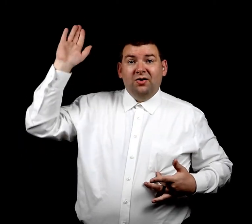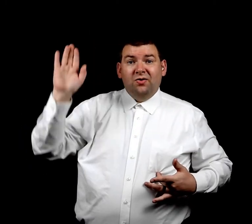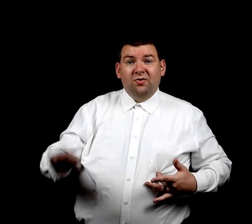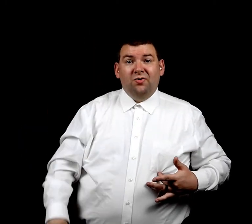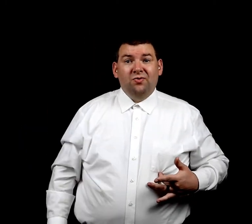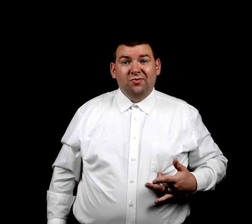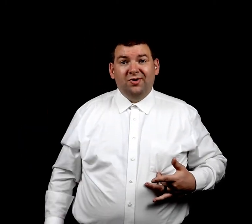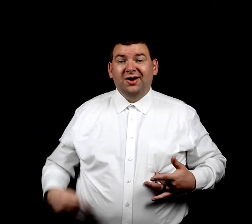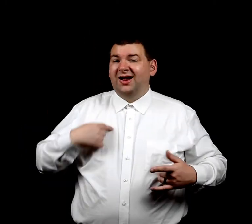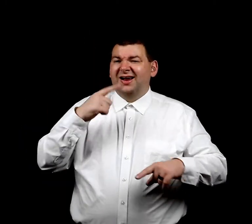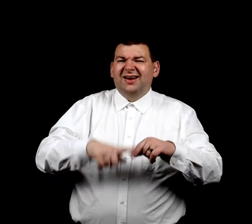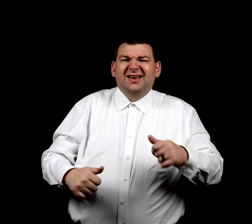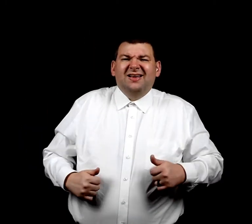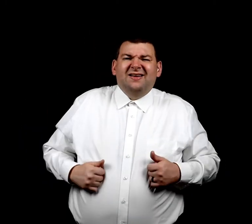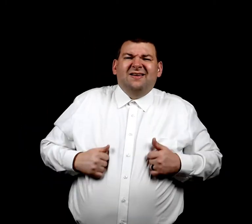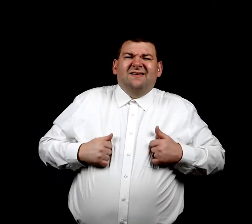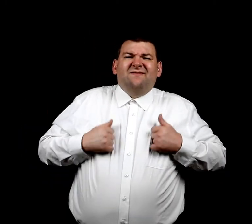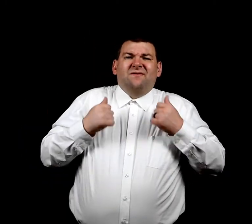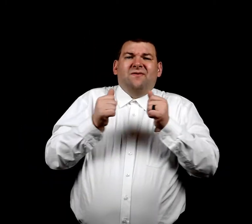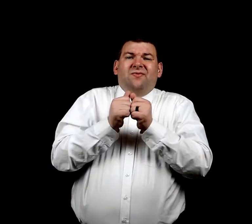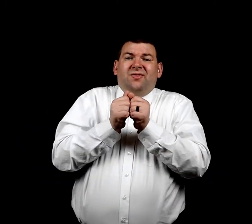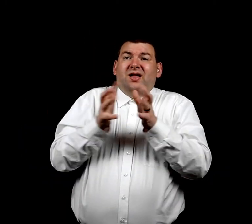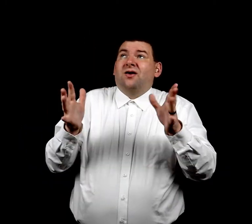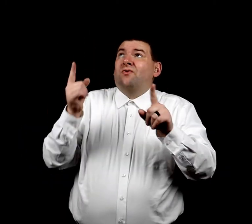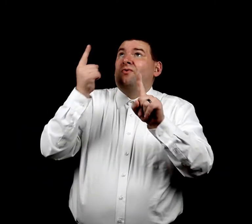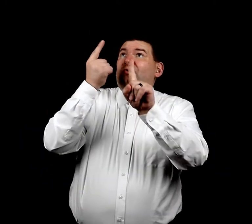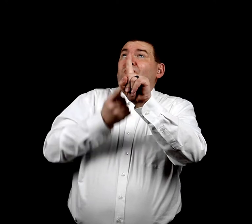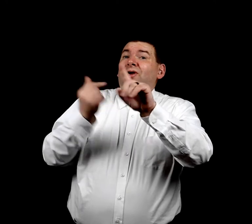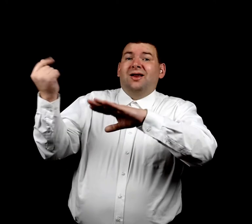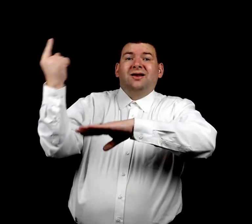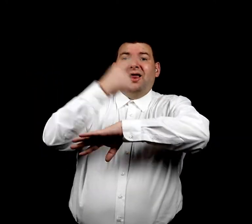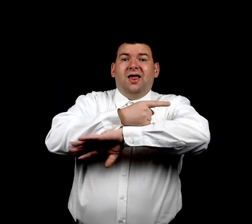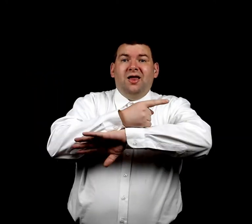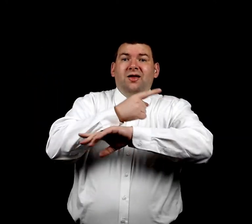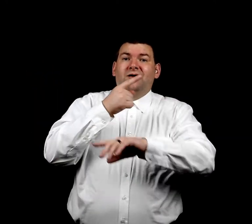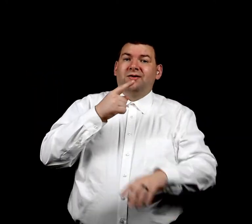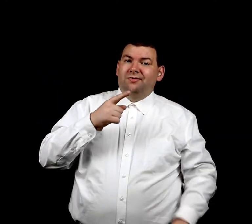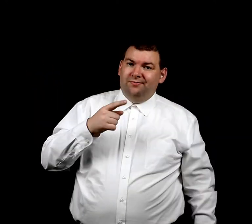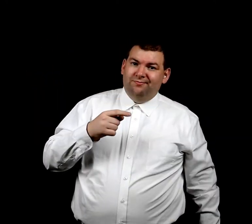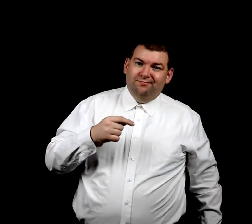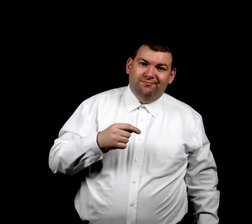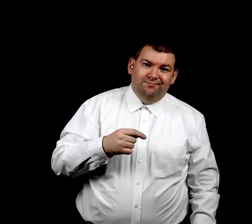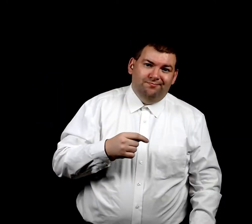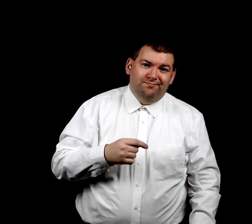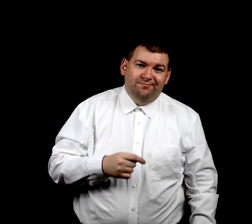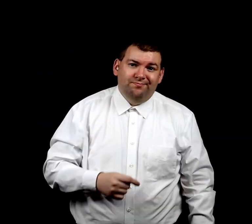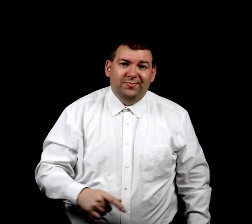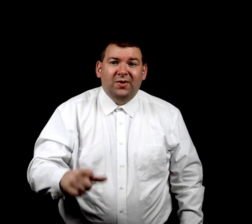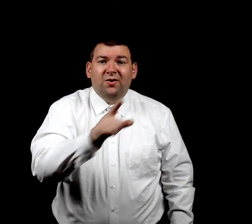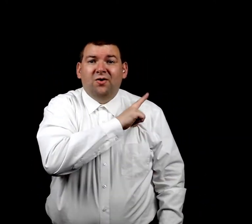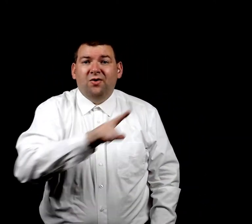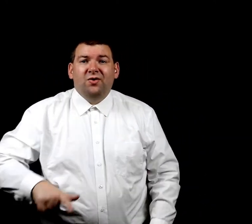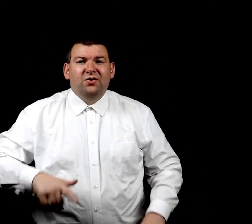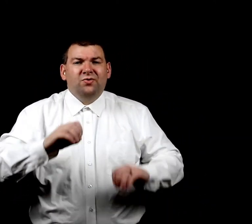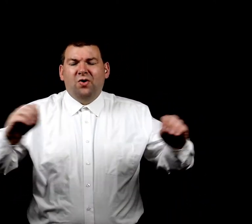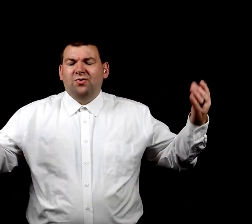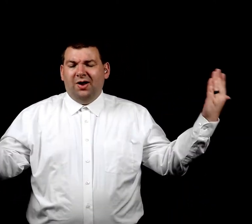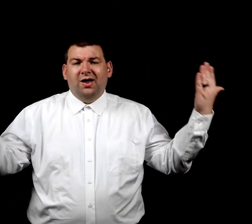know I can't live a day without you Lord,